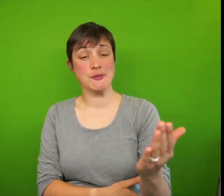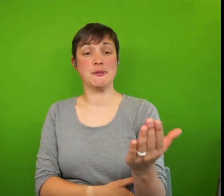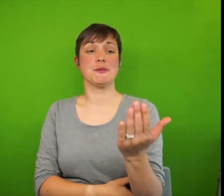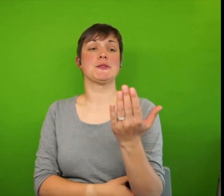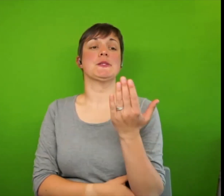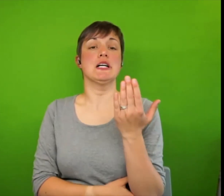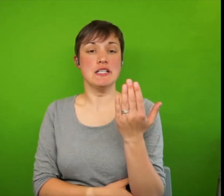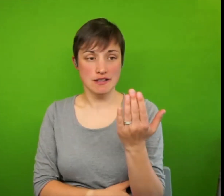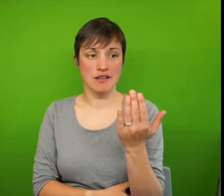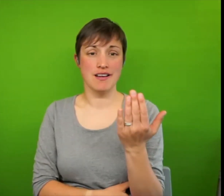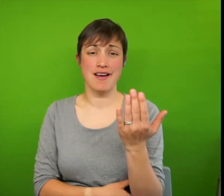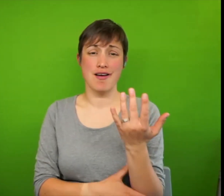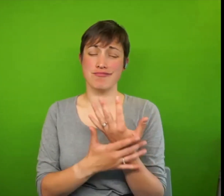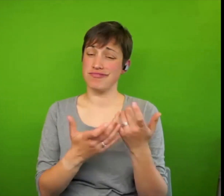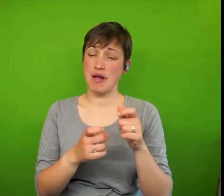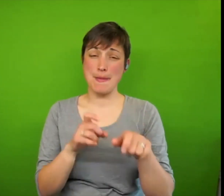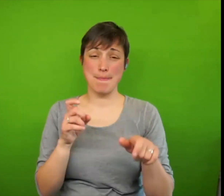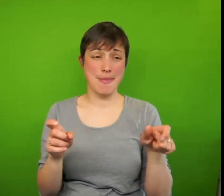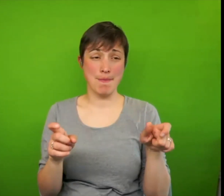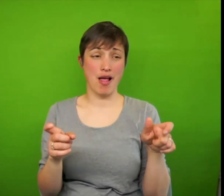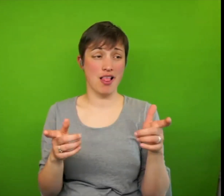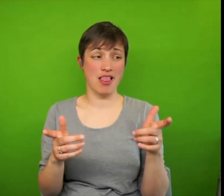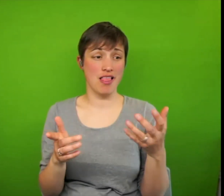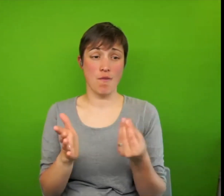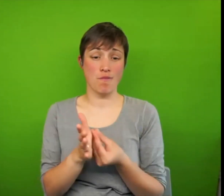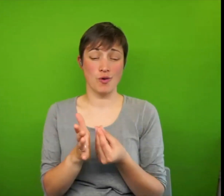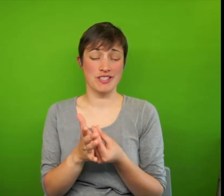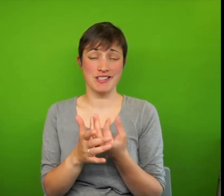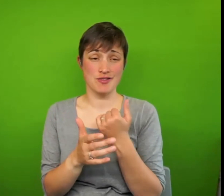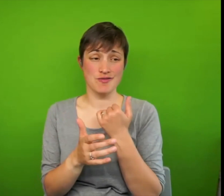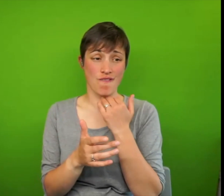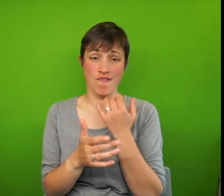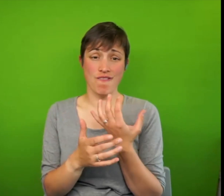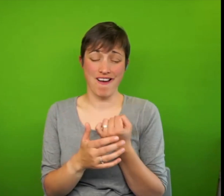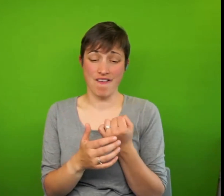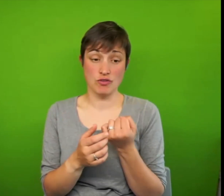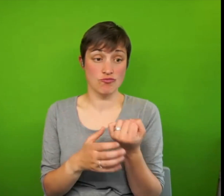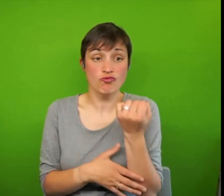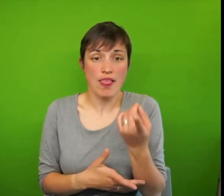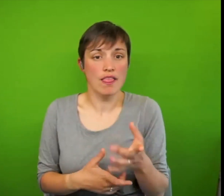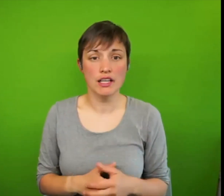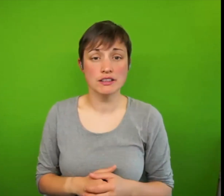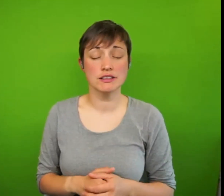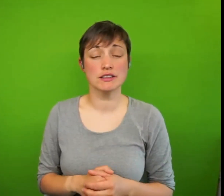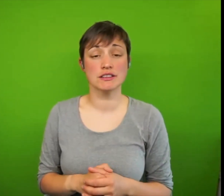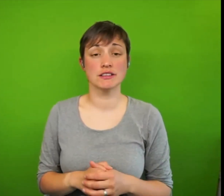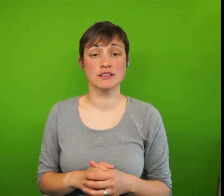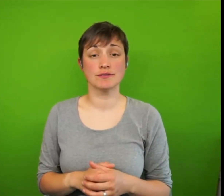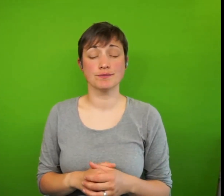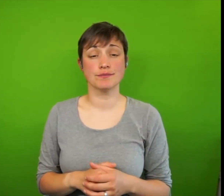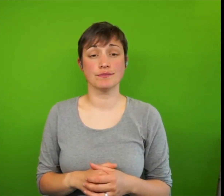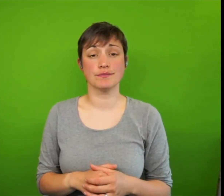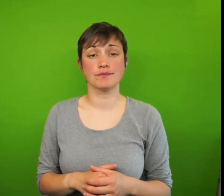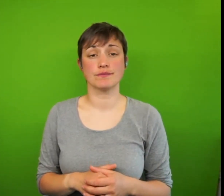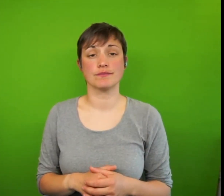close many people are to the edge without having realised it. So I do think it's